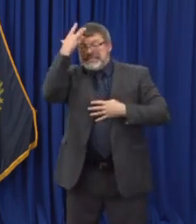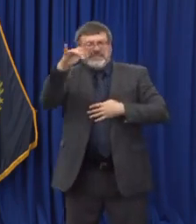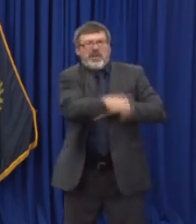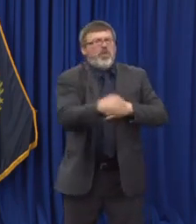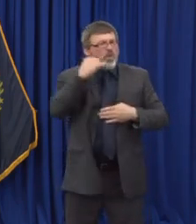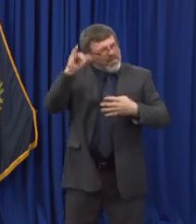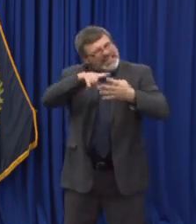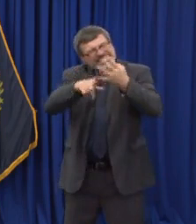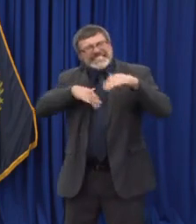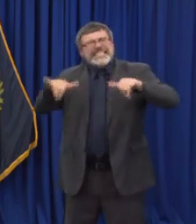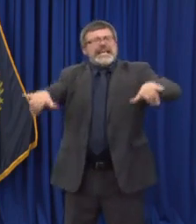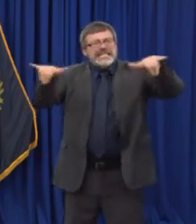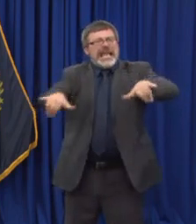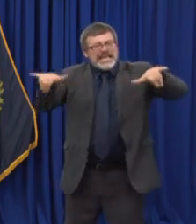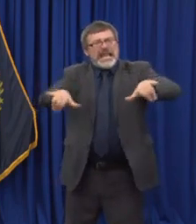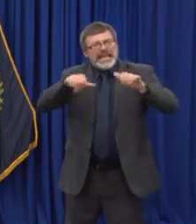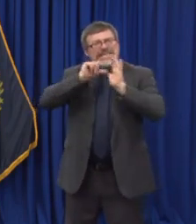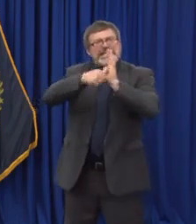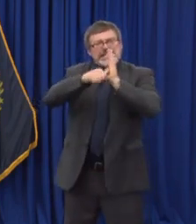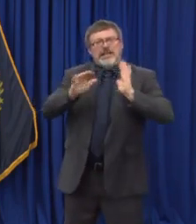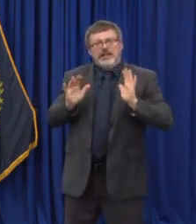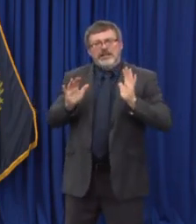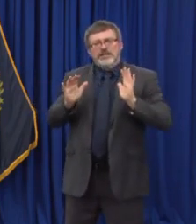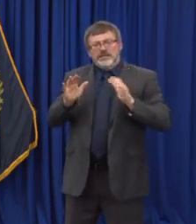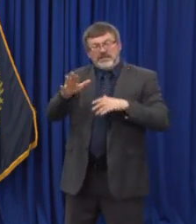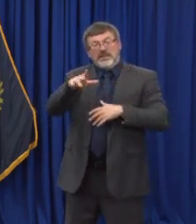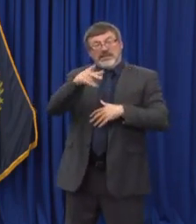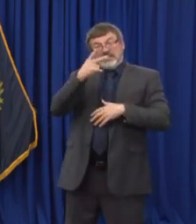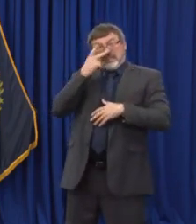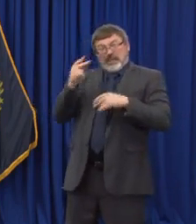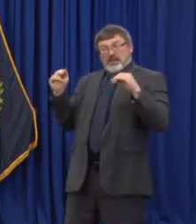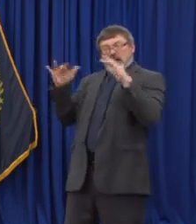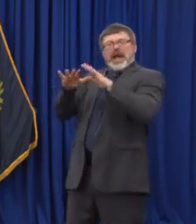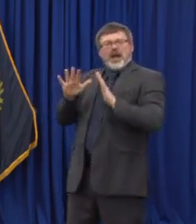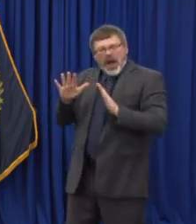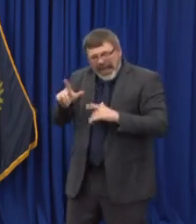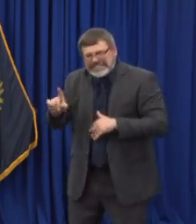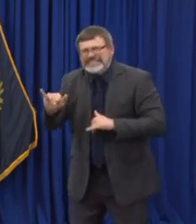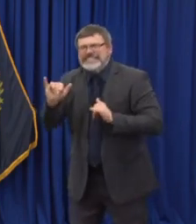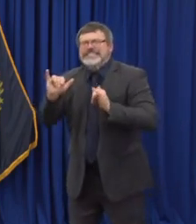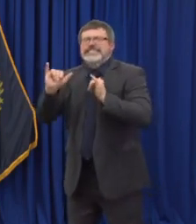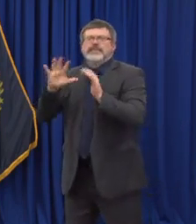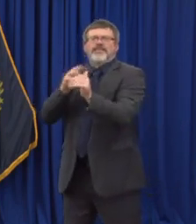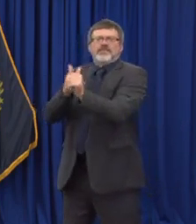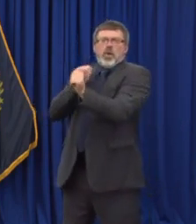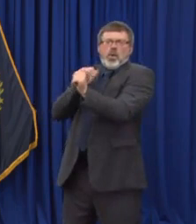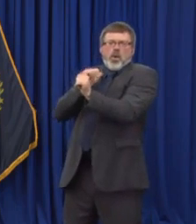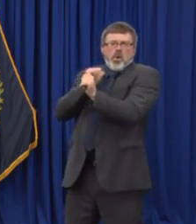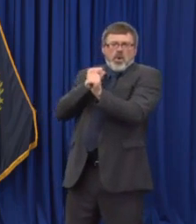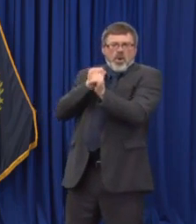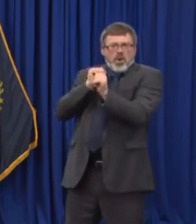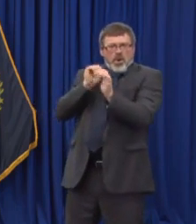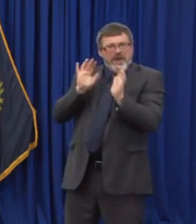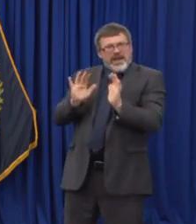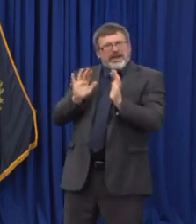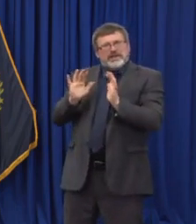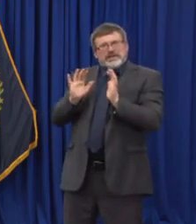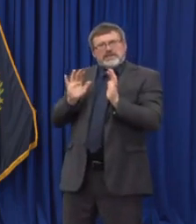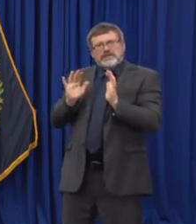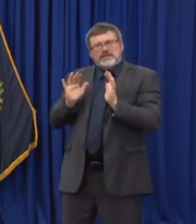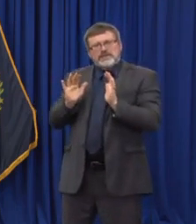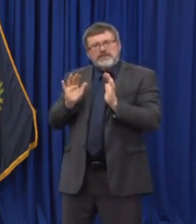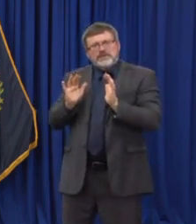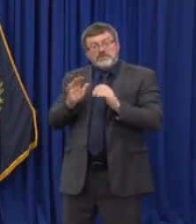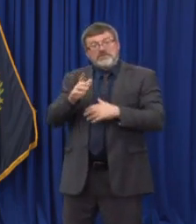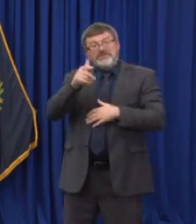avoid large gatherings and then also making sure that you stay home if you're ill and if you are identified as a close contact it's really